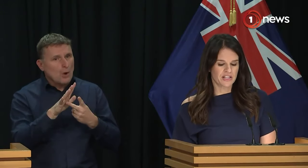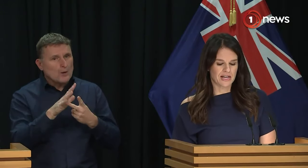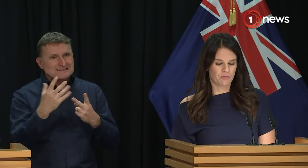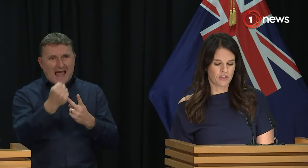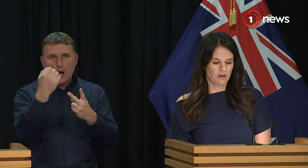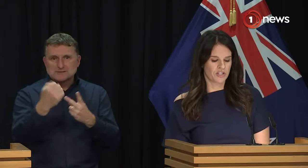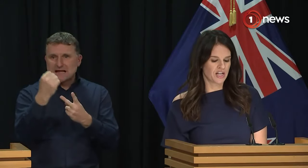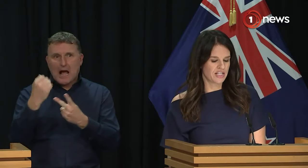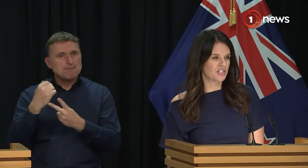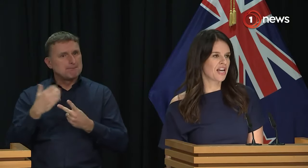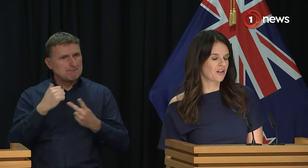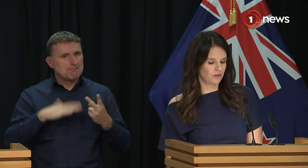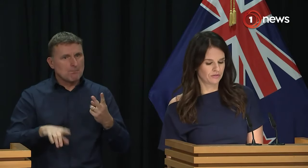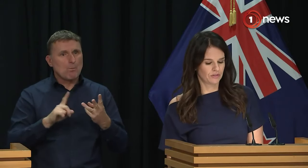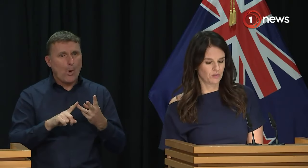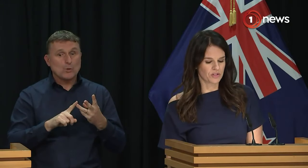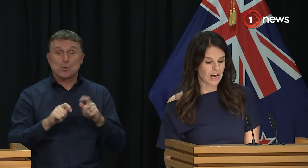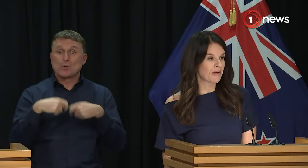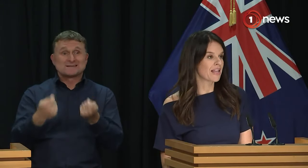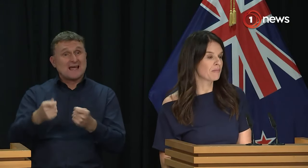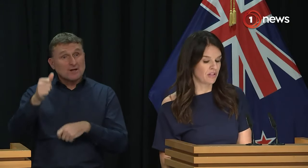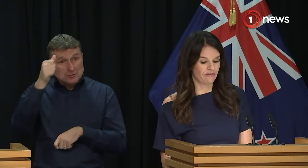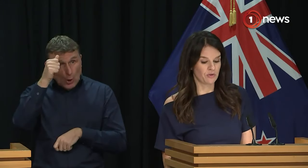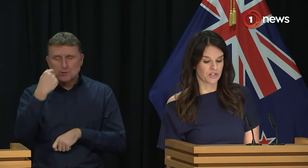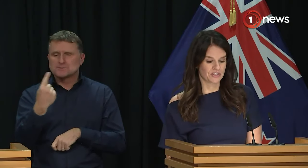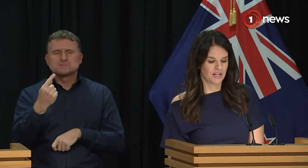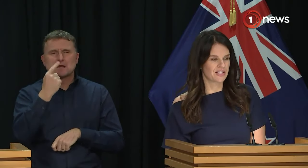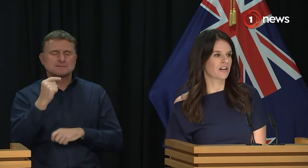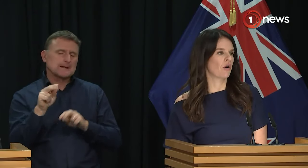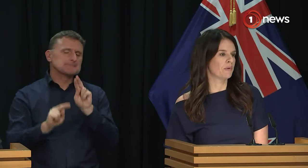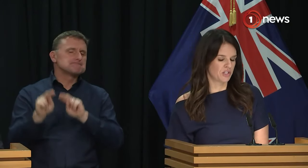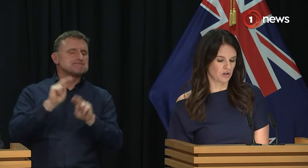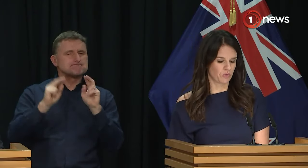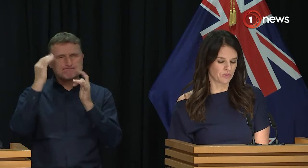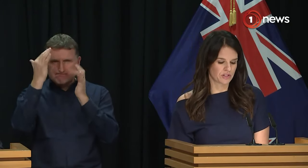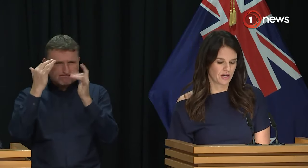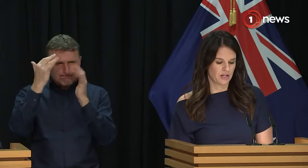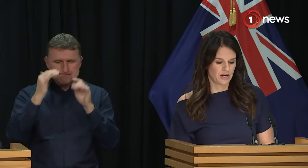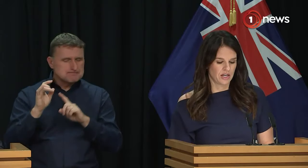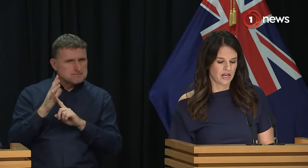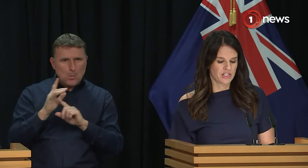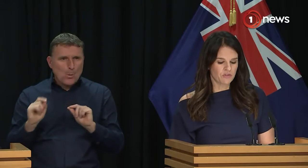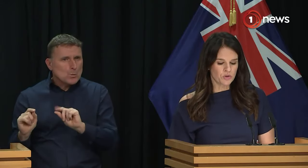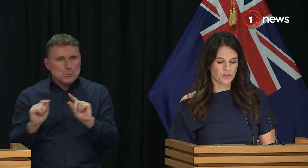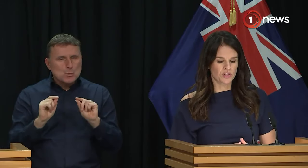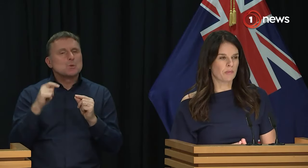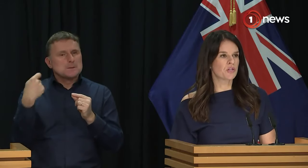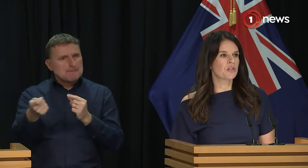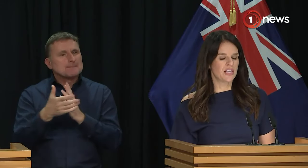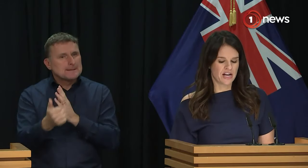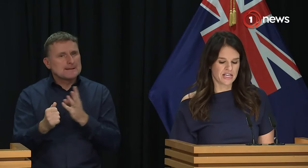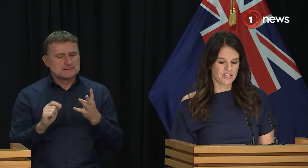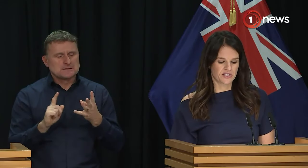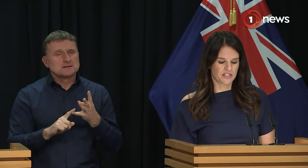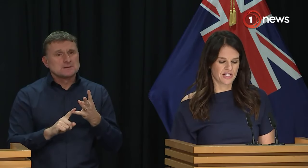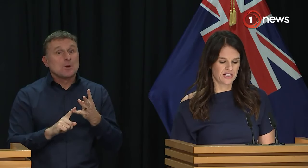critical thinkers armed with the knowledge they need to tackle what's coming at them in their futures as they grow up in digital worlds, and to give all students the